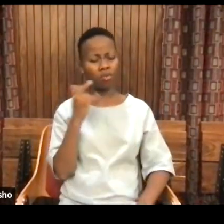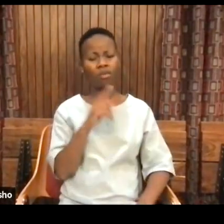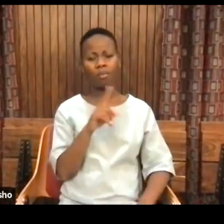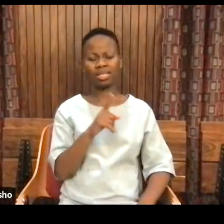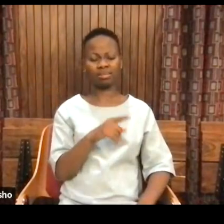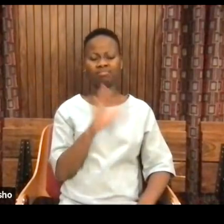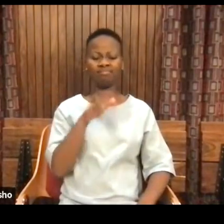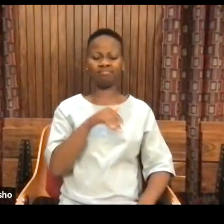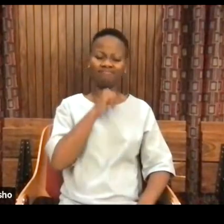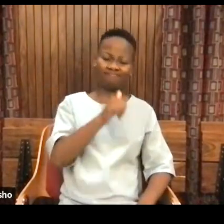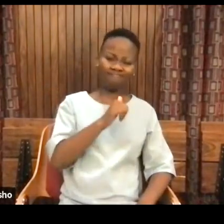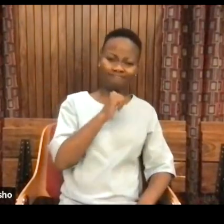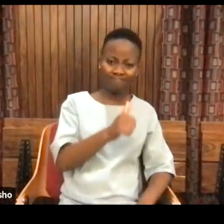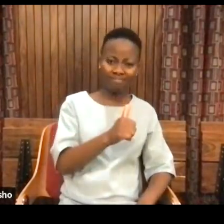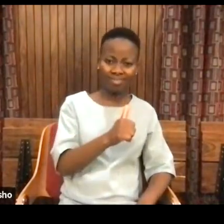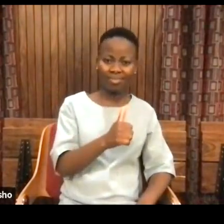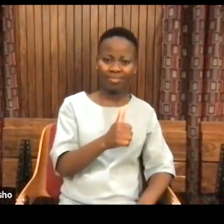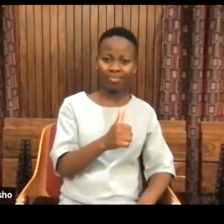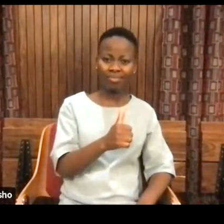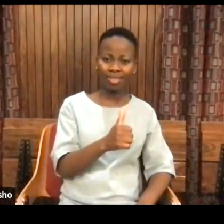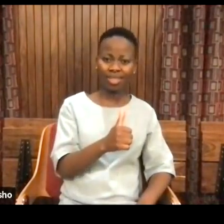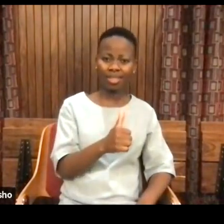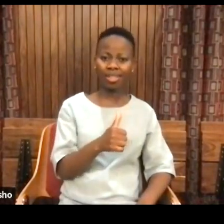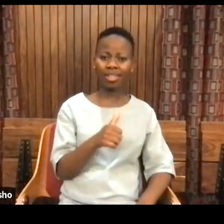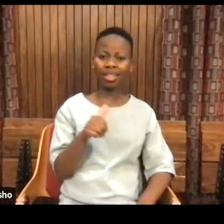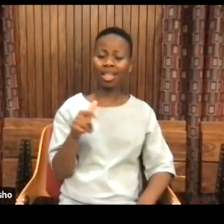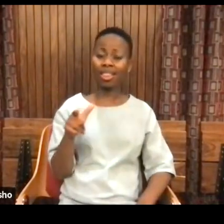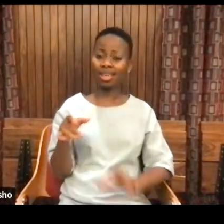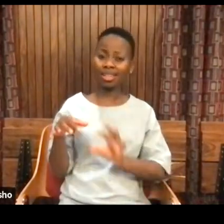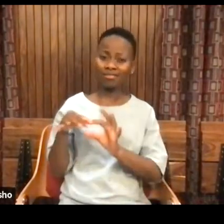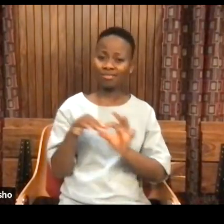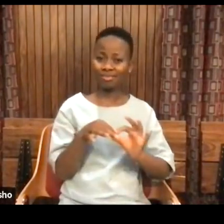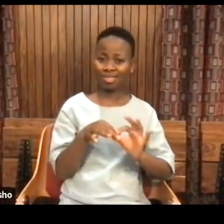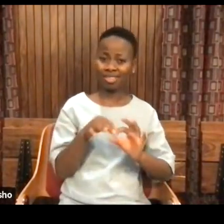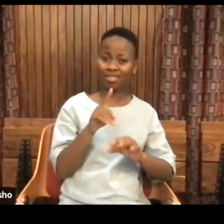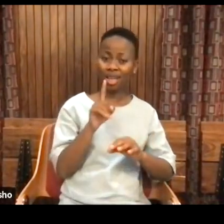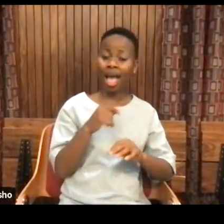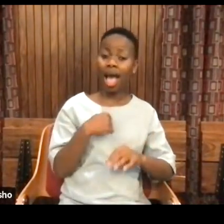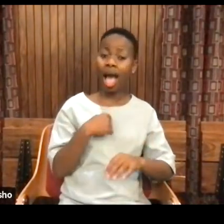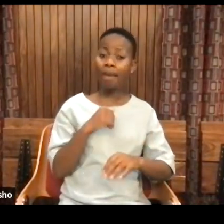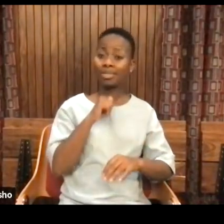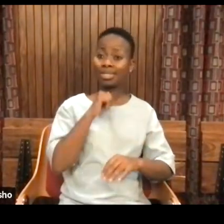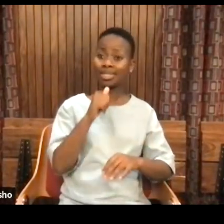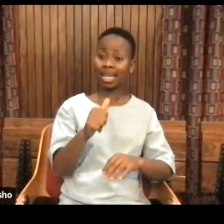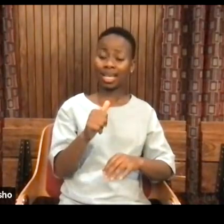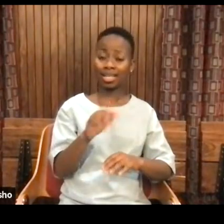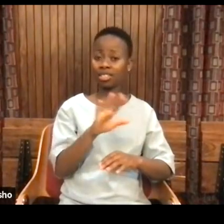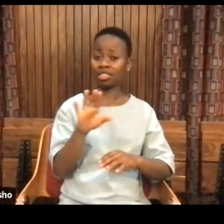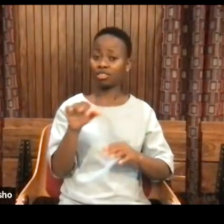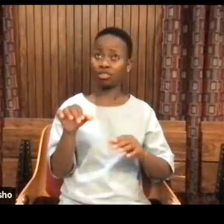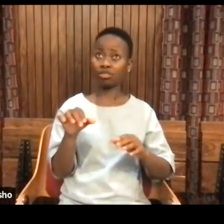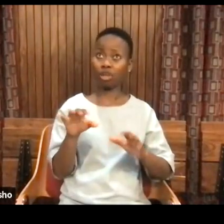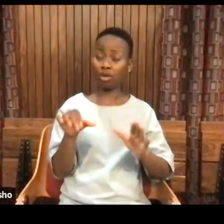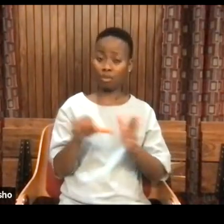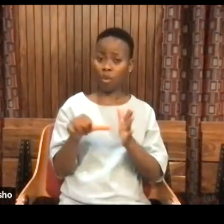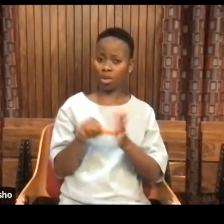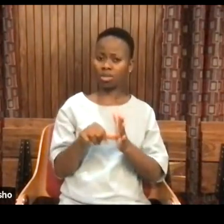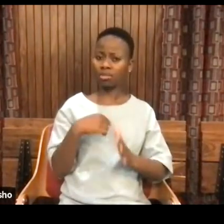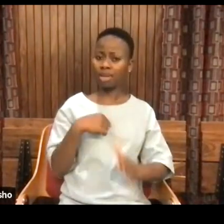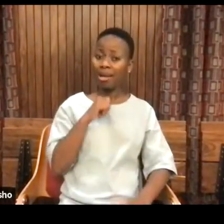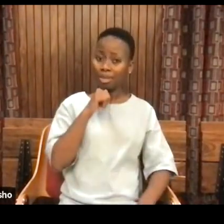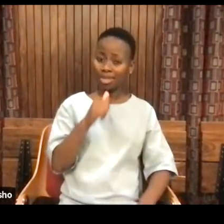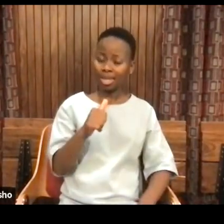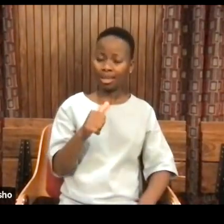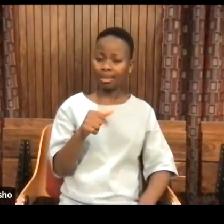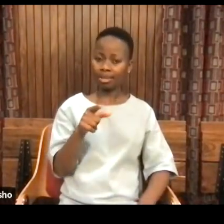matter. In a way that relates to the question that was asked early, because I'm not saying it doesn't matter. It matters a lot. But